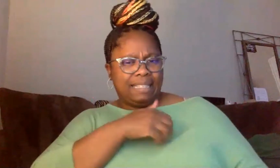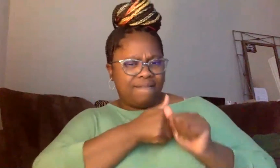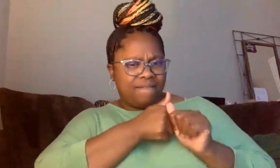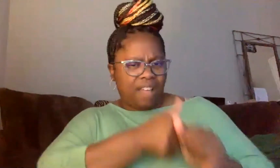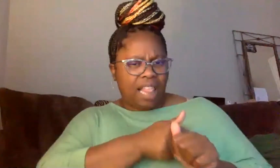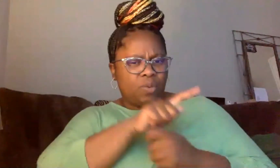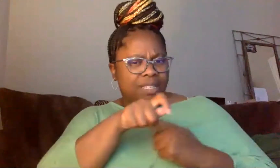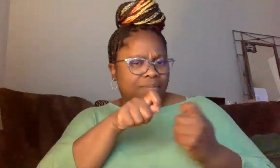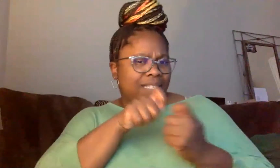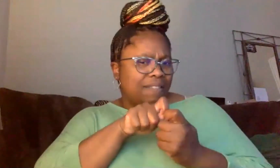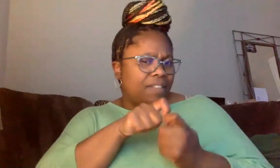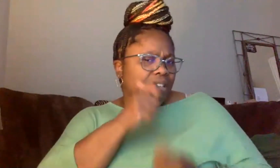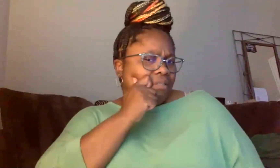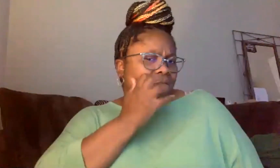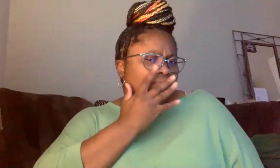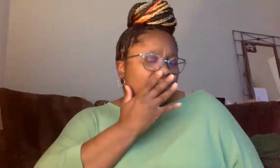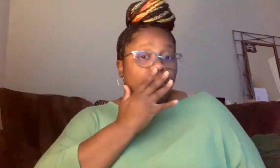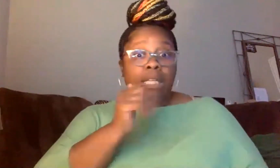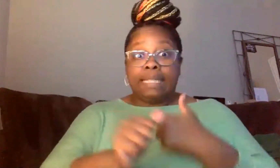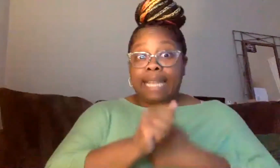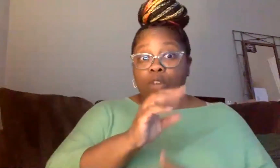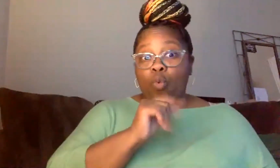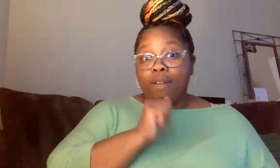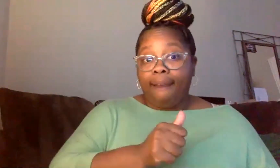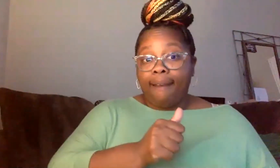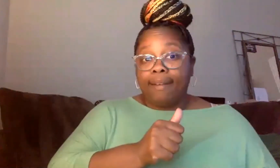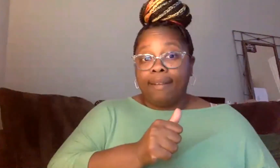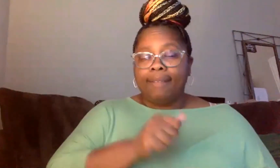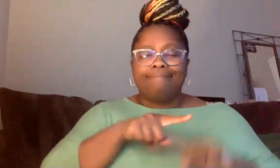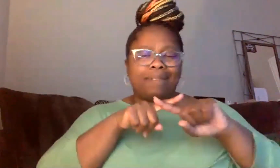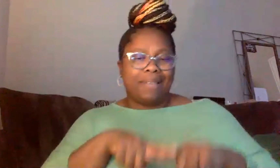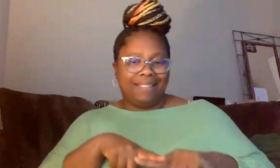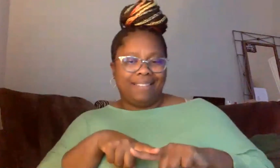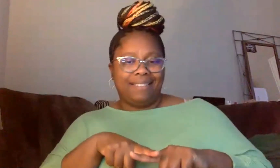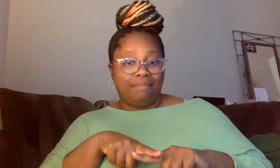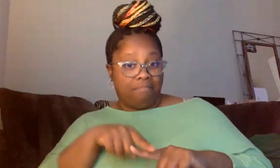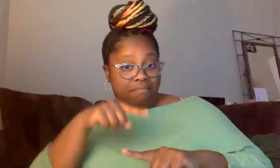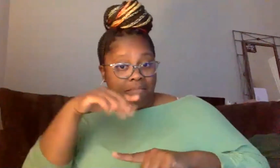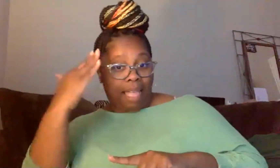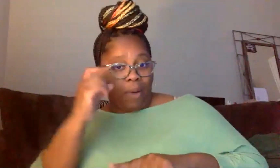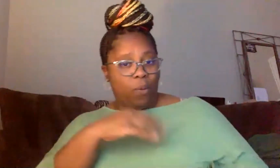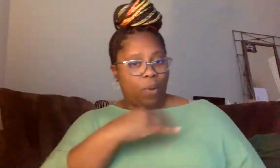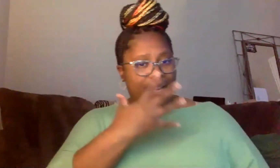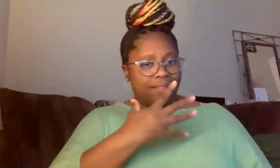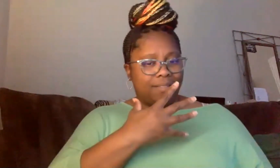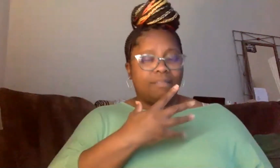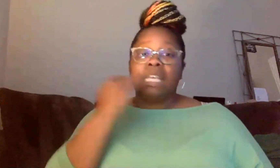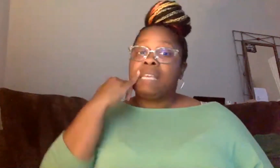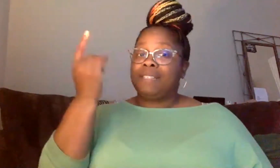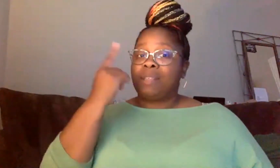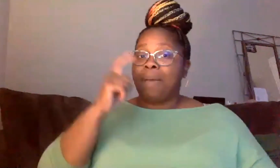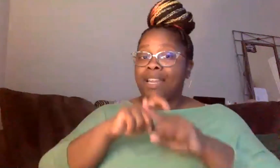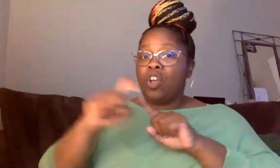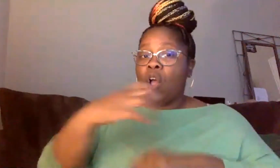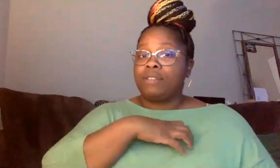exactly how dangerous something is like, Oh, is it a black person? Okay. It might be dangerous. Somebody can call the police on a black man and say, he's out